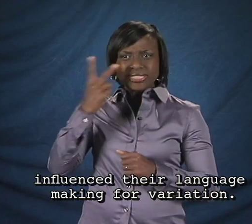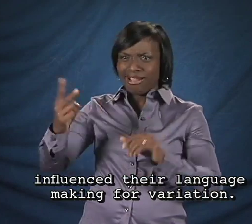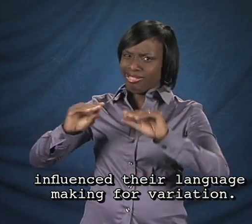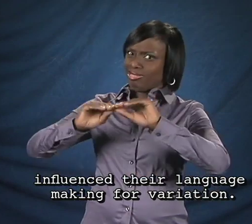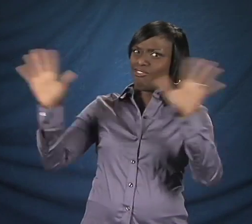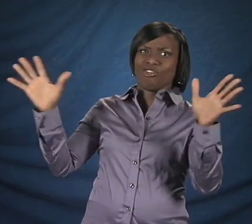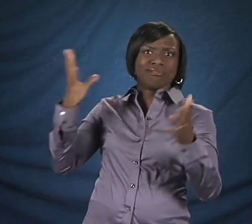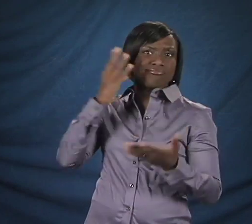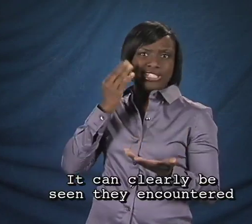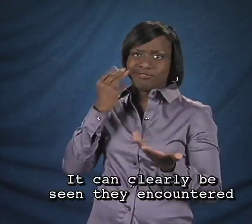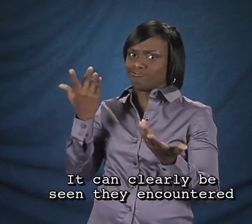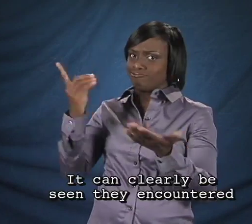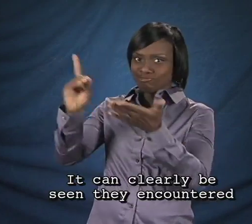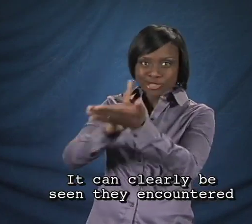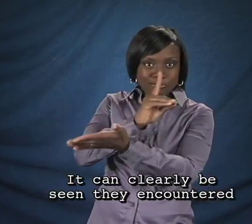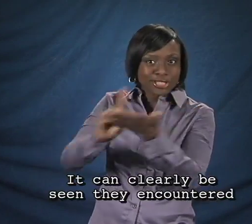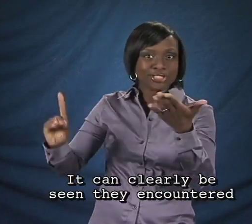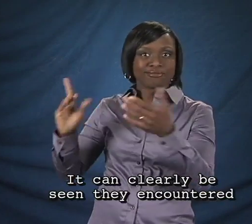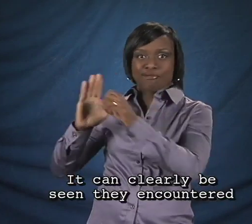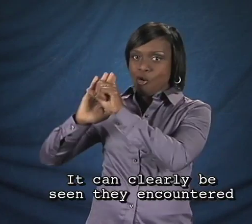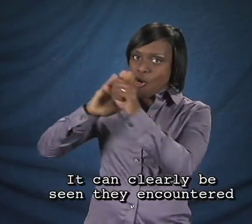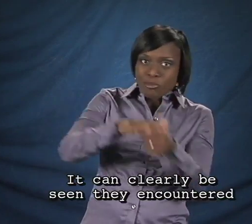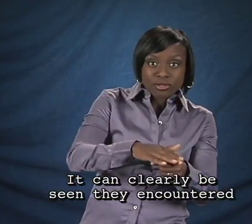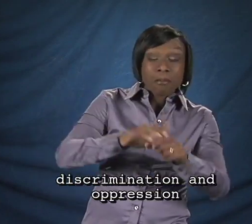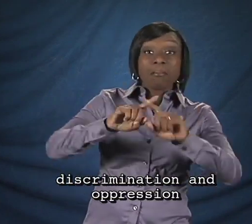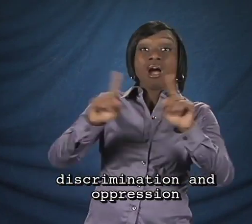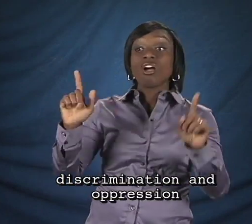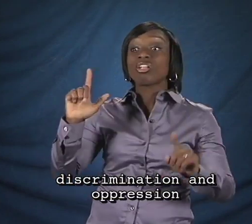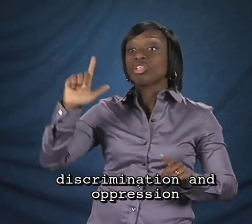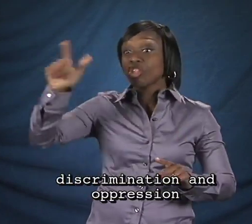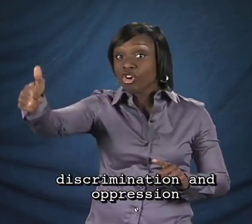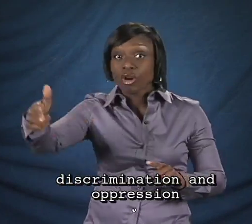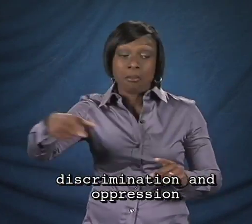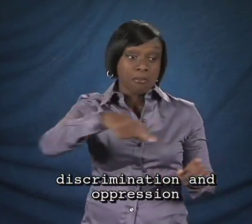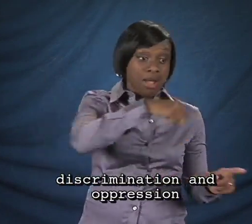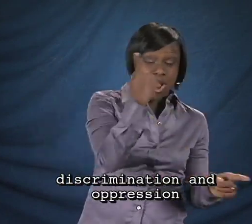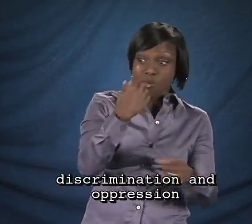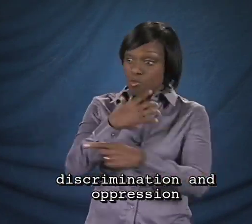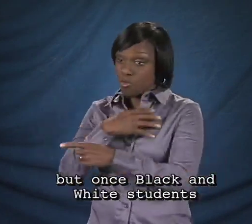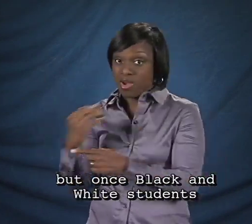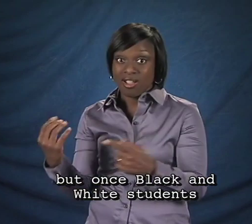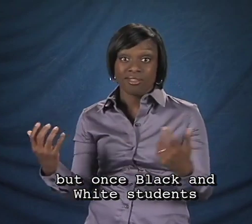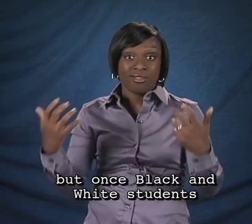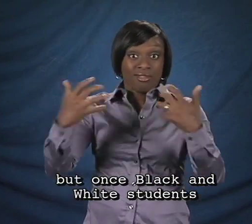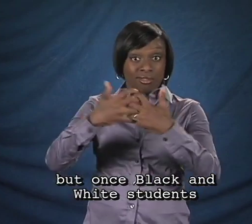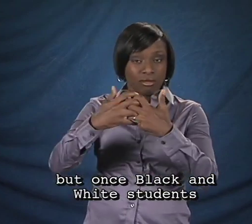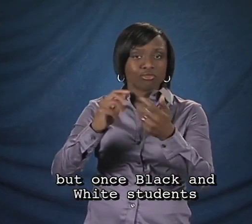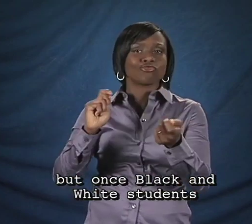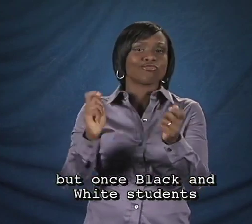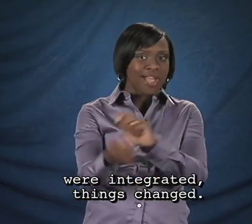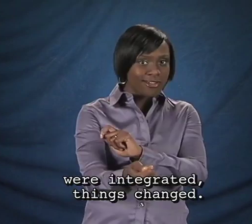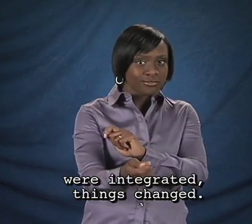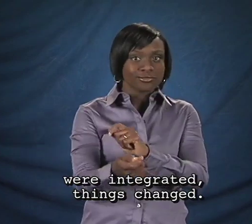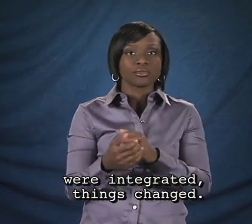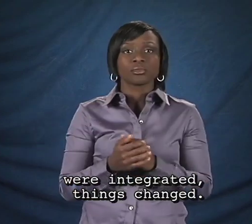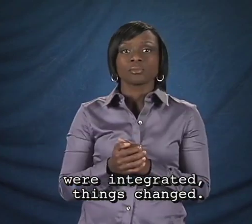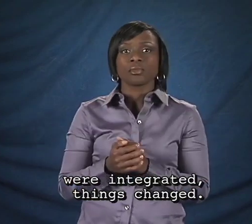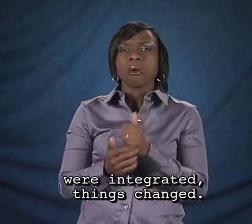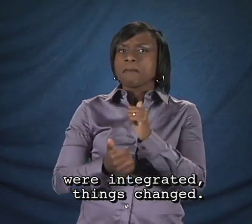variation. It can clearly be seen they encountered discrimination and oppression, but once Black and White students were integrated, things